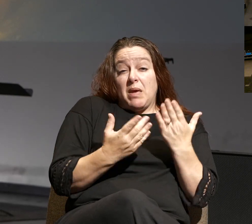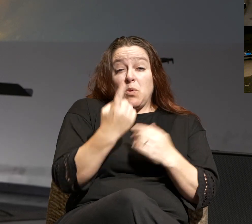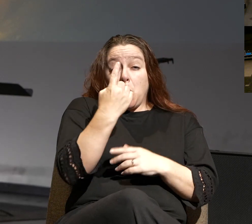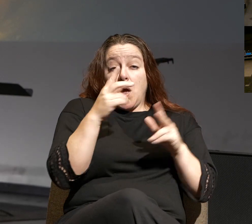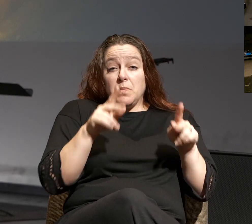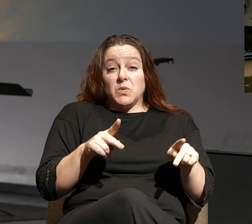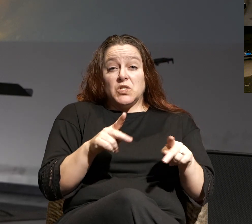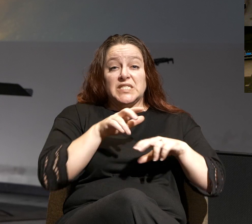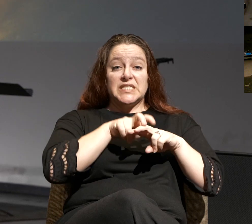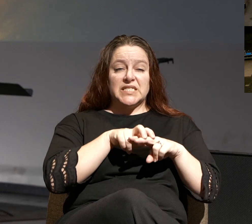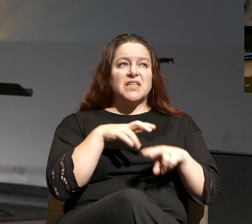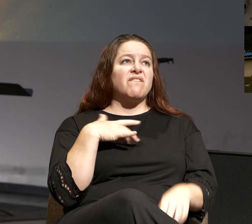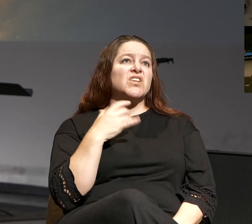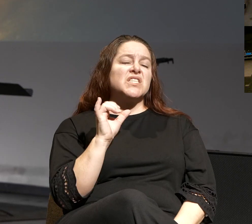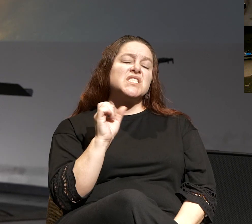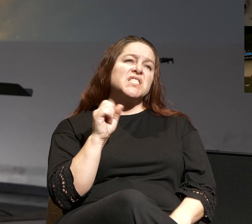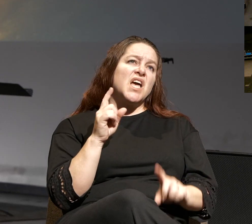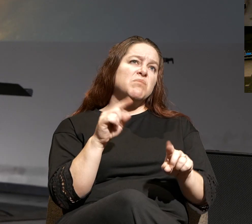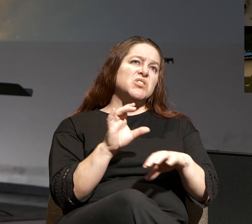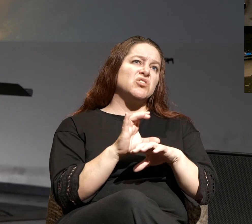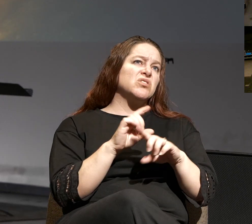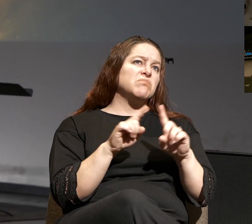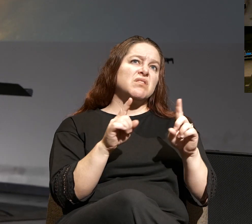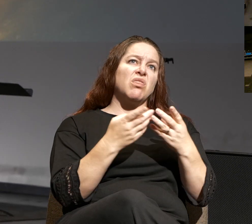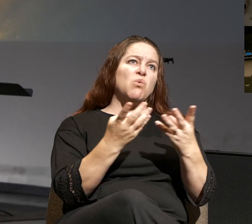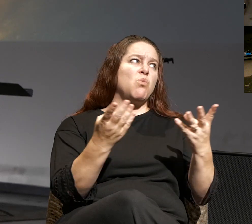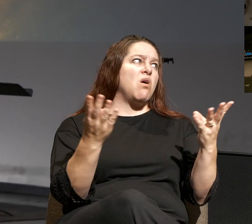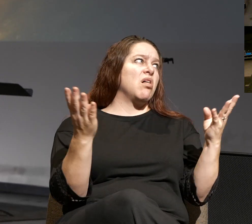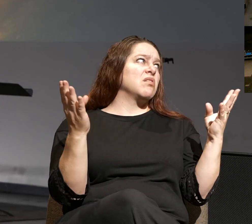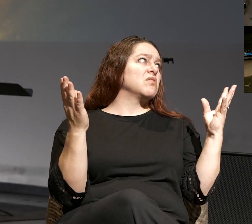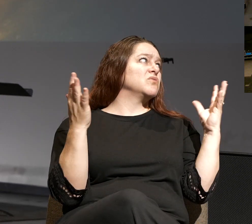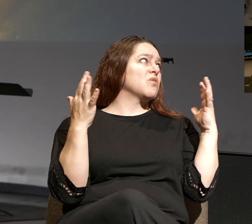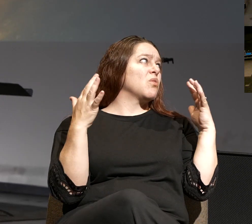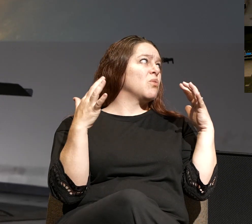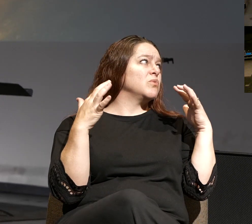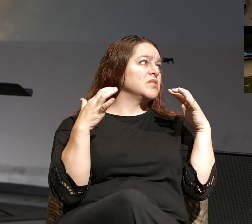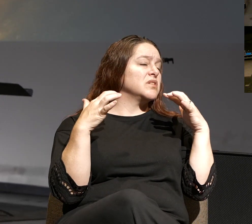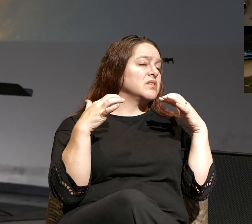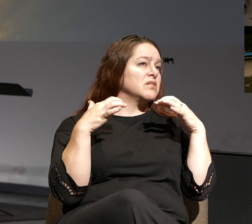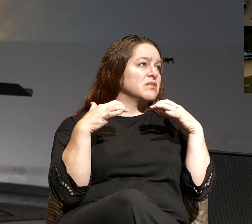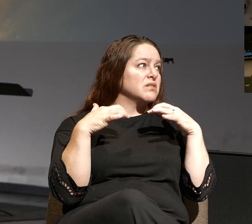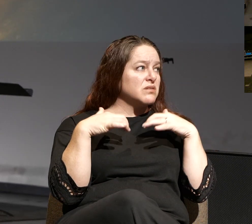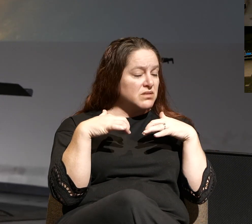here and you feel like, yes, I'm at church, but the walls are closing in right now.